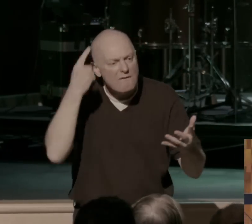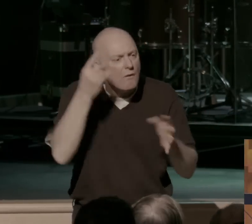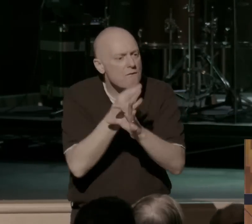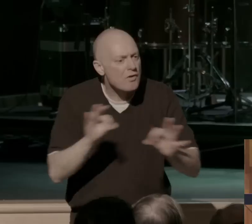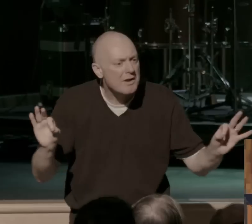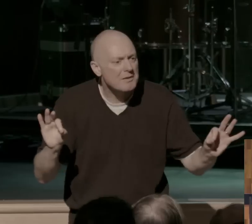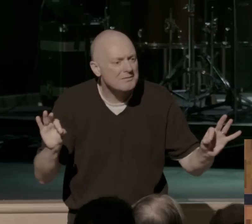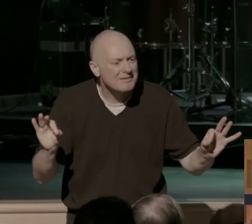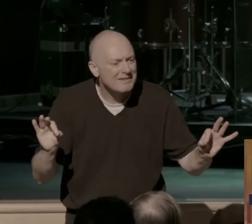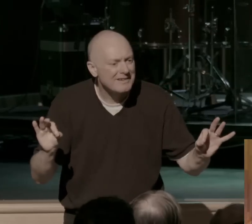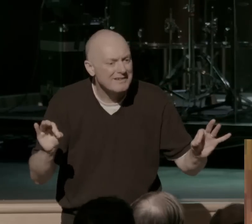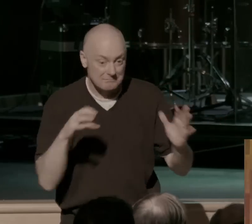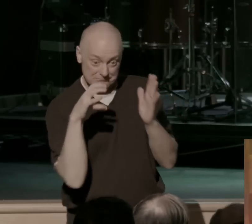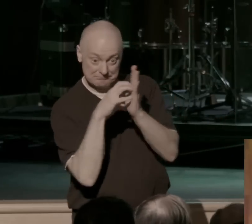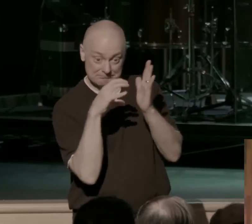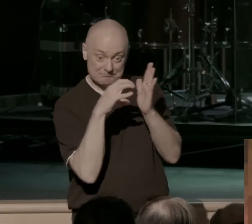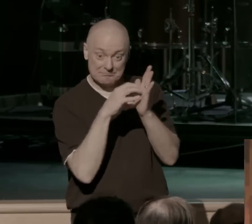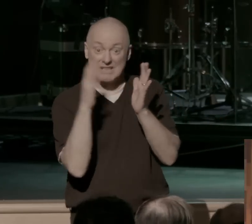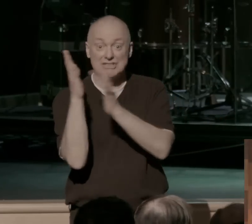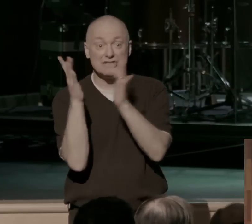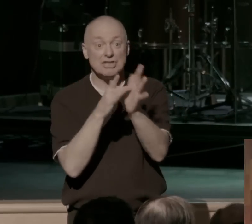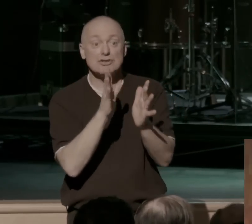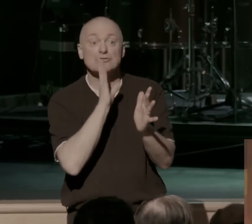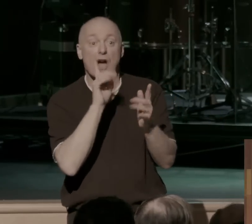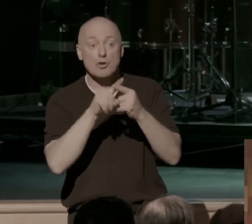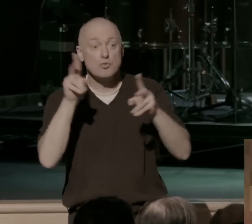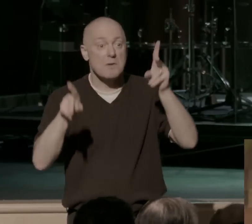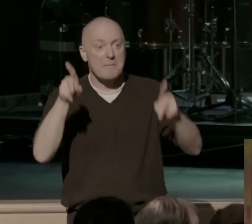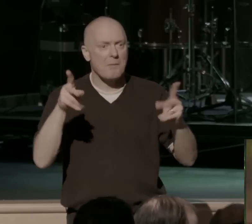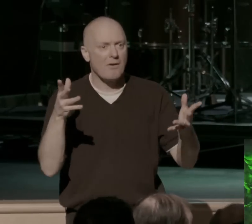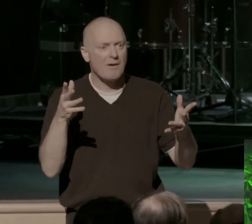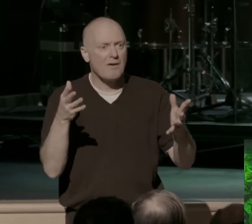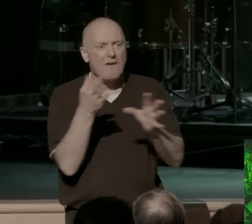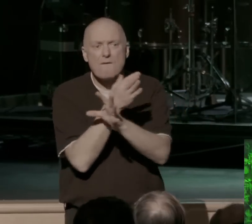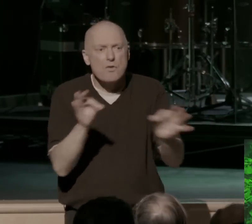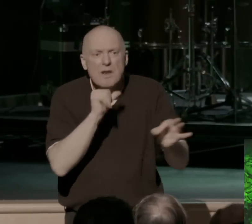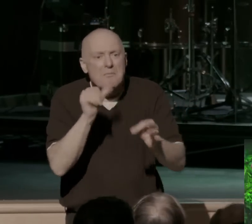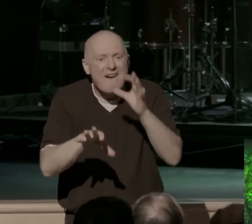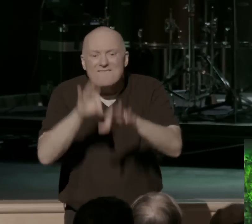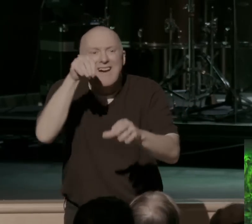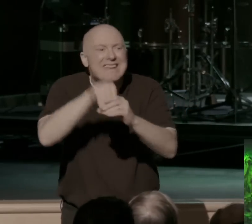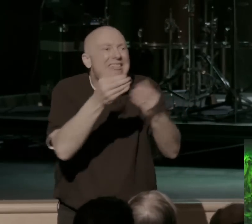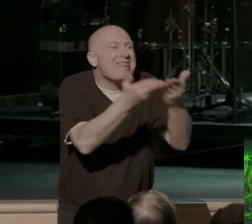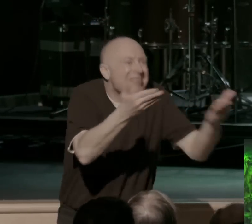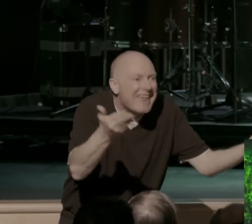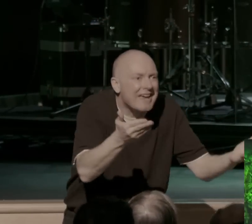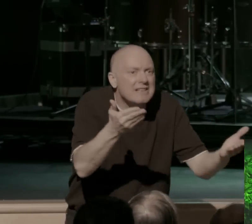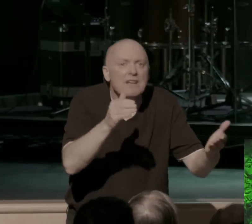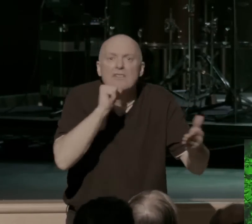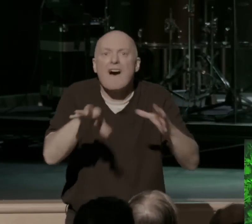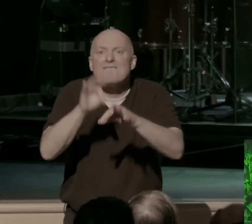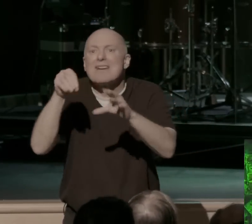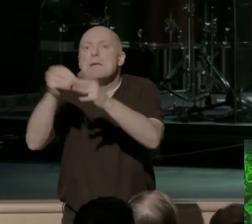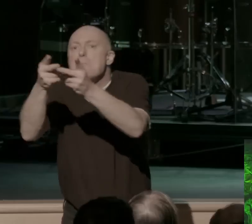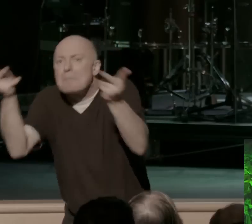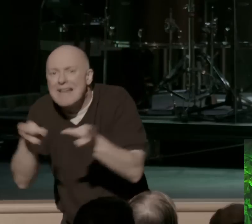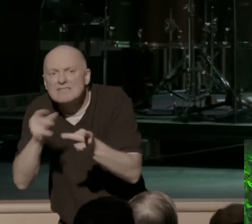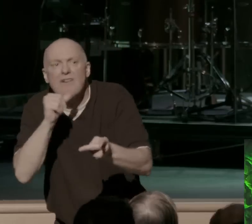In this text here, Jesus talking to these people, we see that freedom's not found in a thing. It's not found in a place. It's not found in a